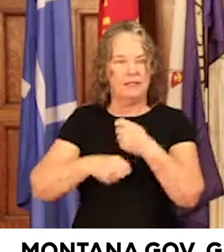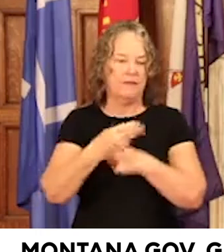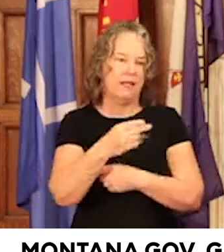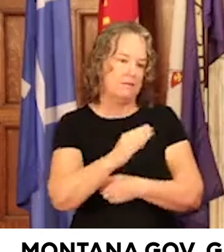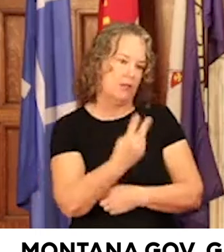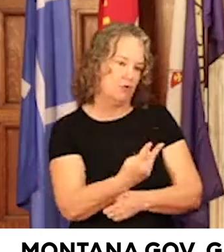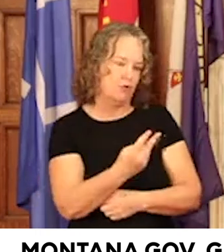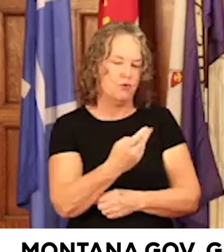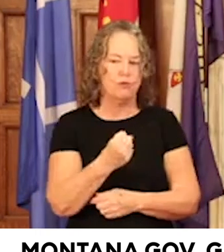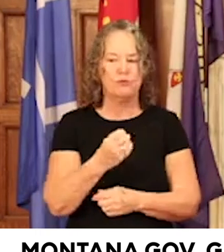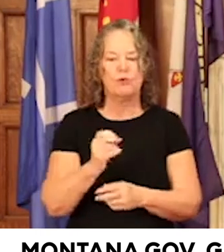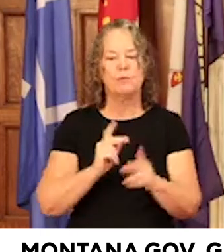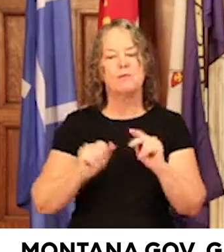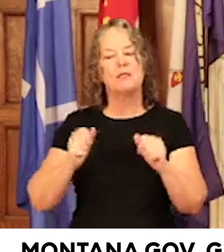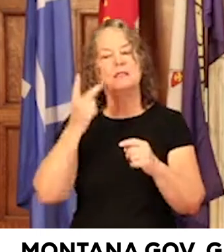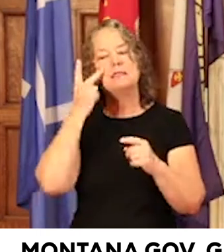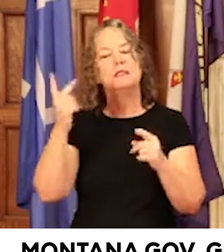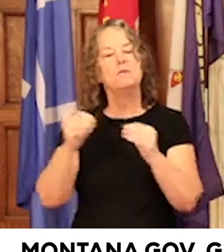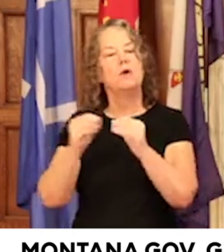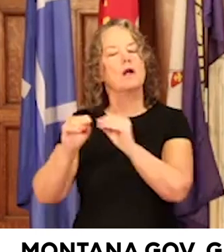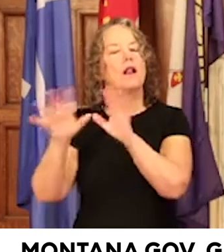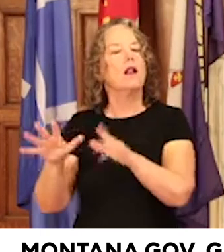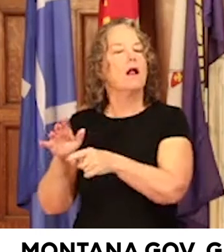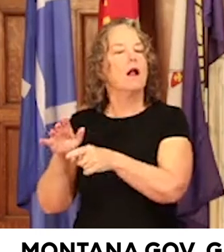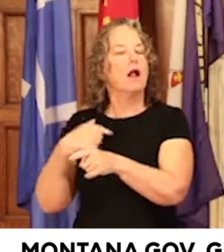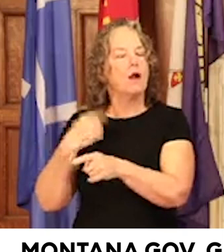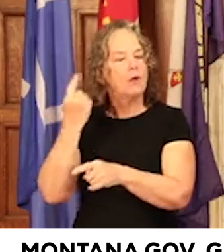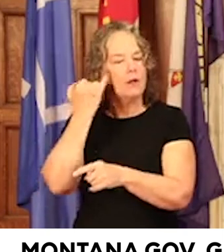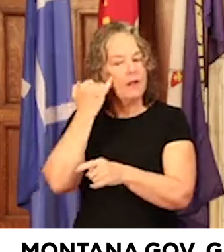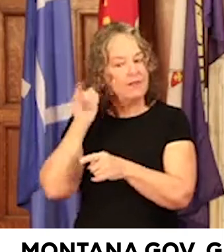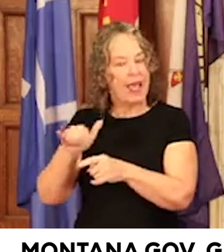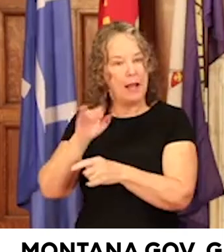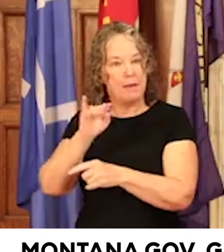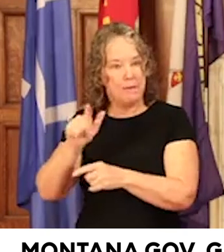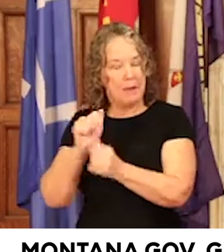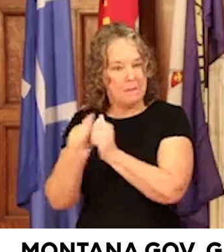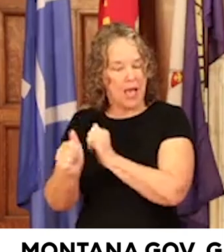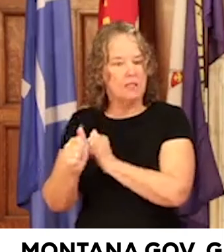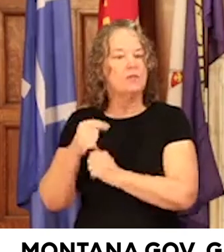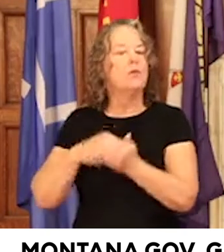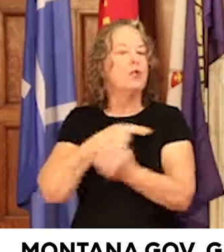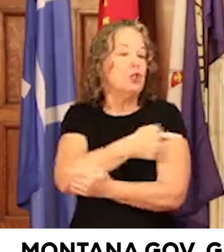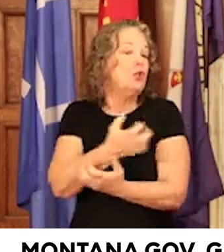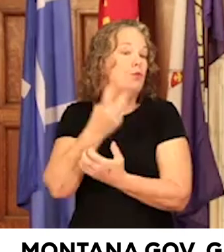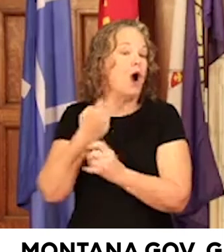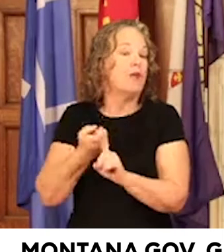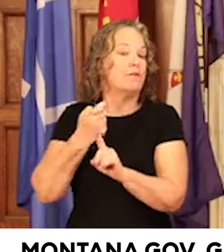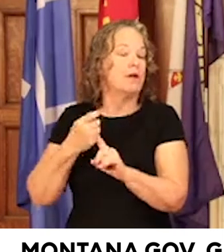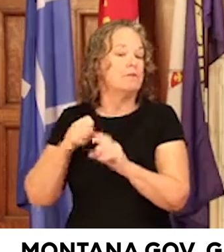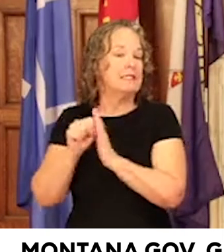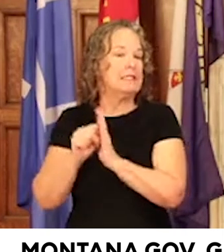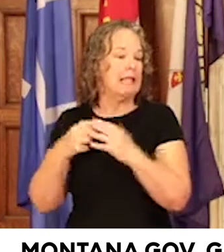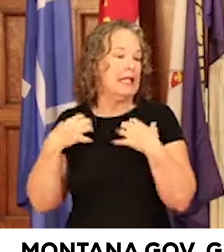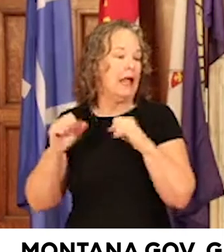transparency onto it. So I'm wondering if that will passes. What kind of efforts for you, I just think, from the state health department to